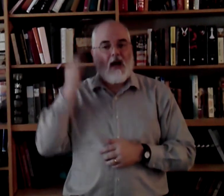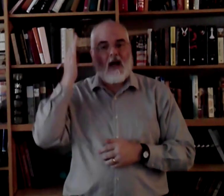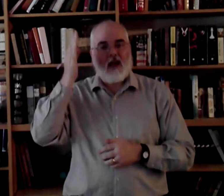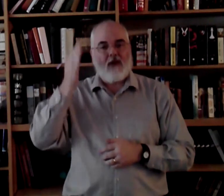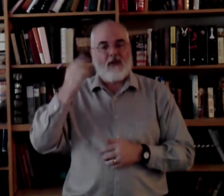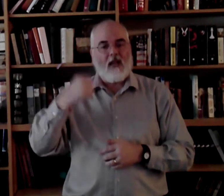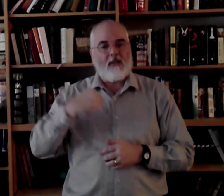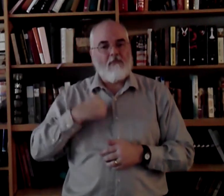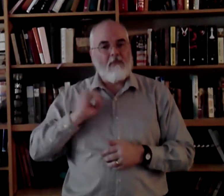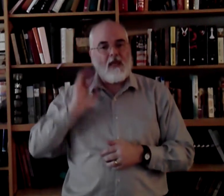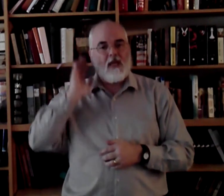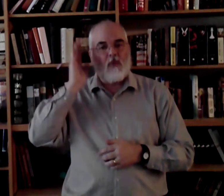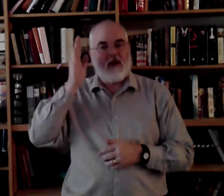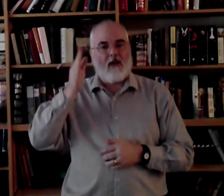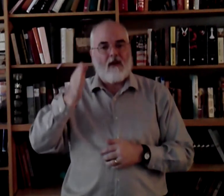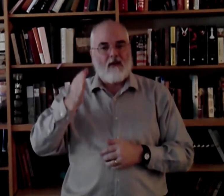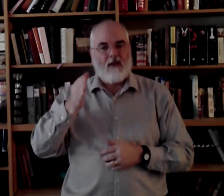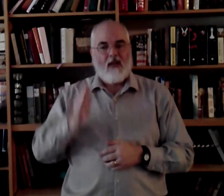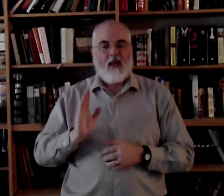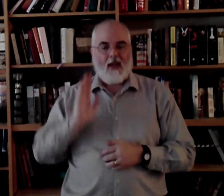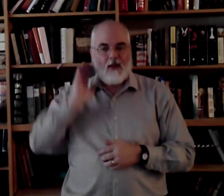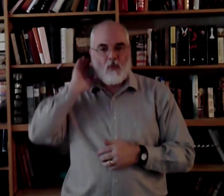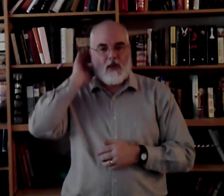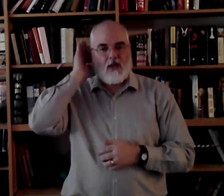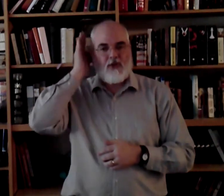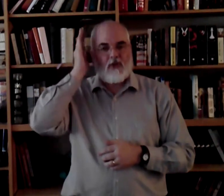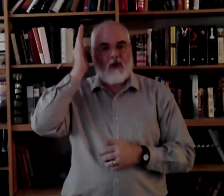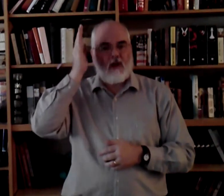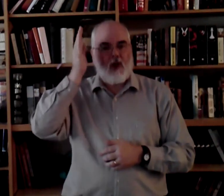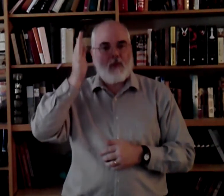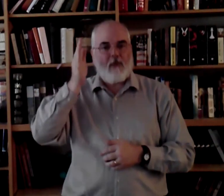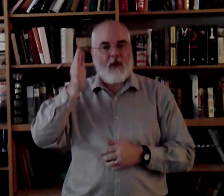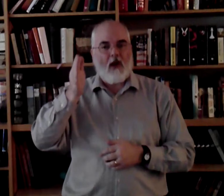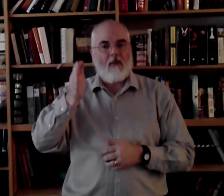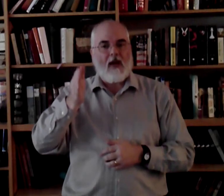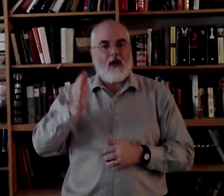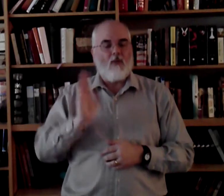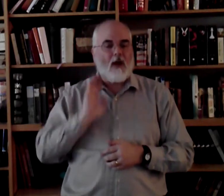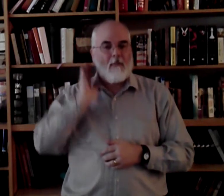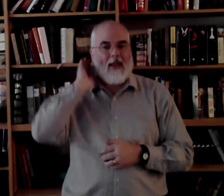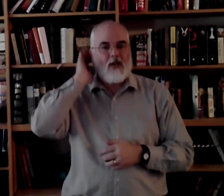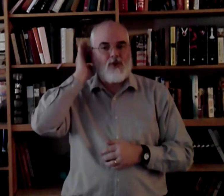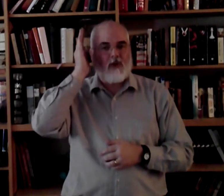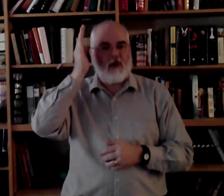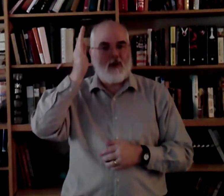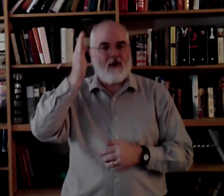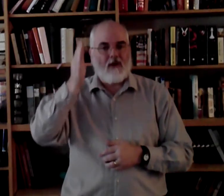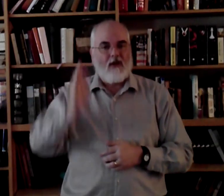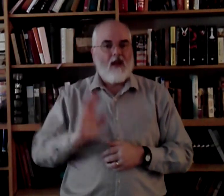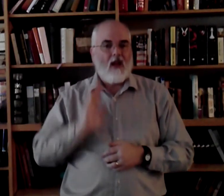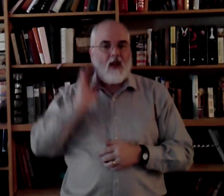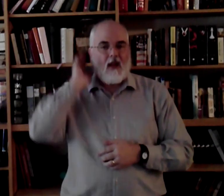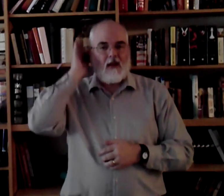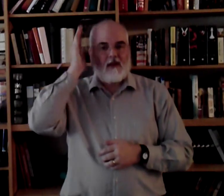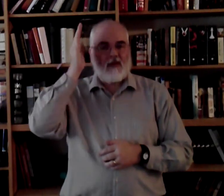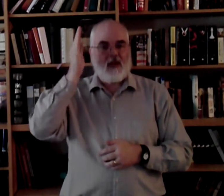I'll. That's me, will. And will is just an open palm kind of running past your ear. Okay?